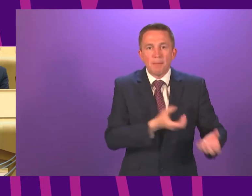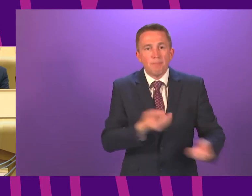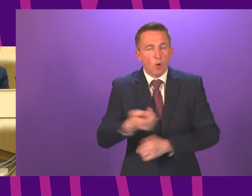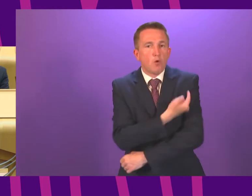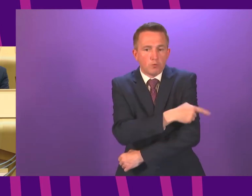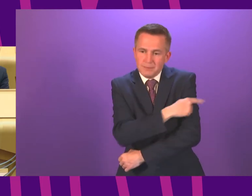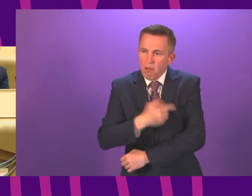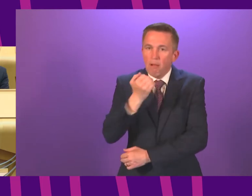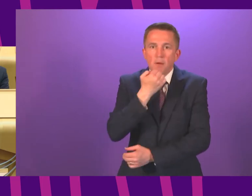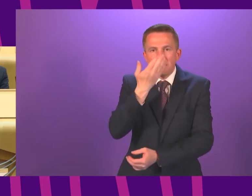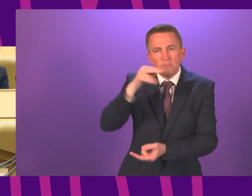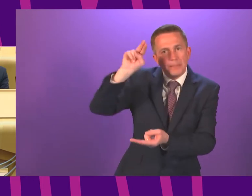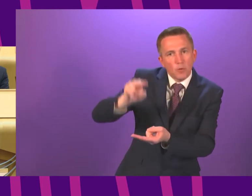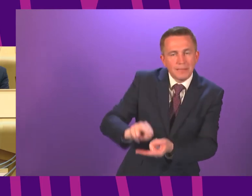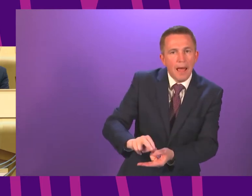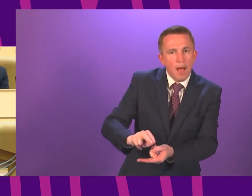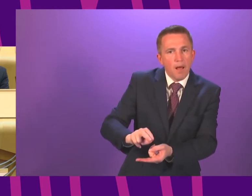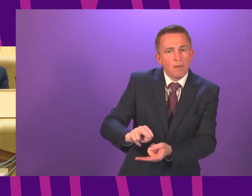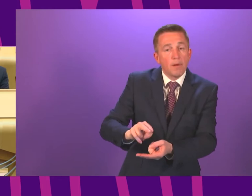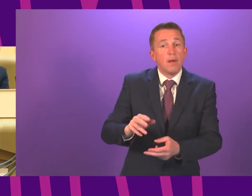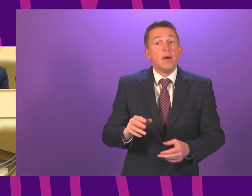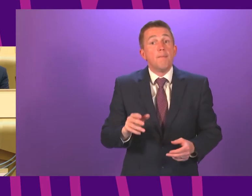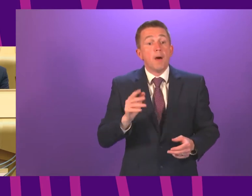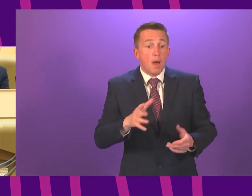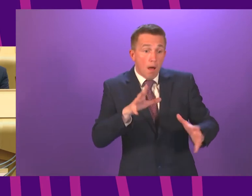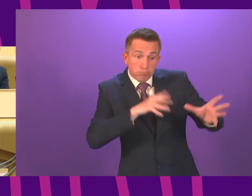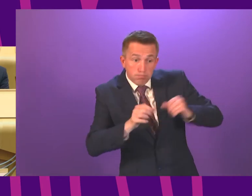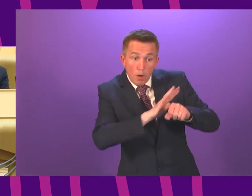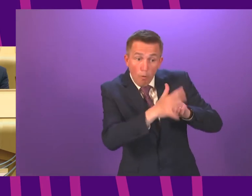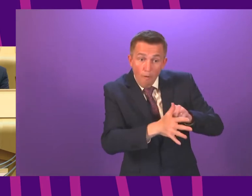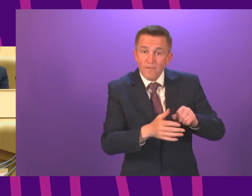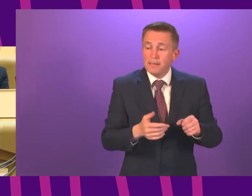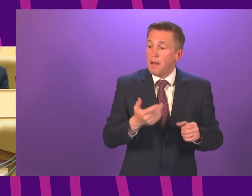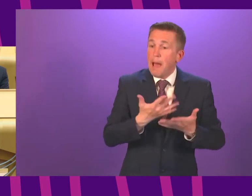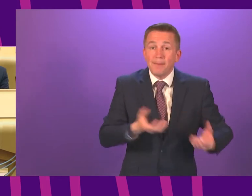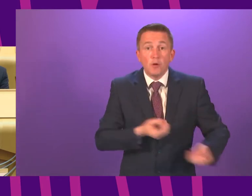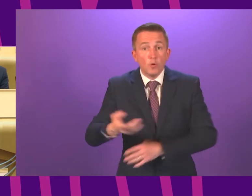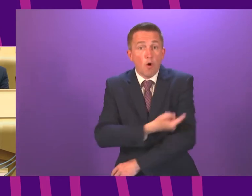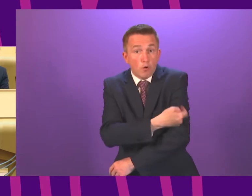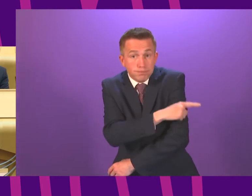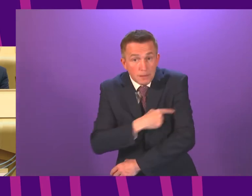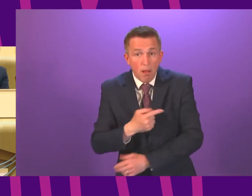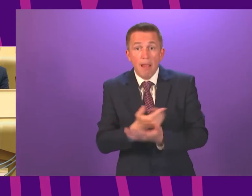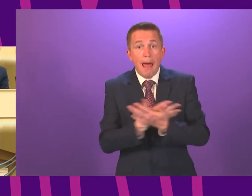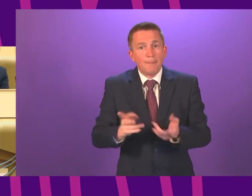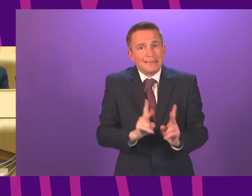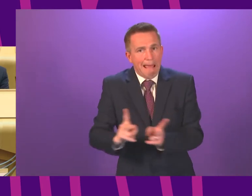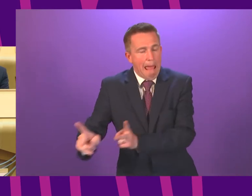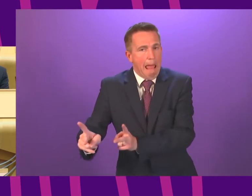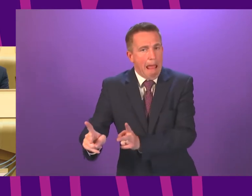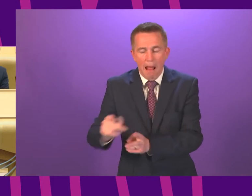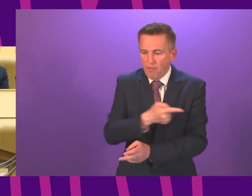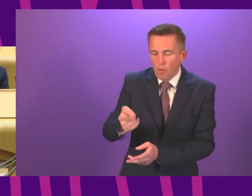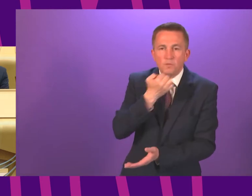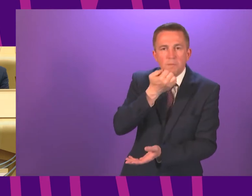have evidence that the link between cases and serious illness, hospitalisation and deaths does appear to be weakening.